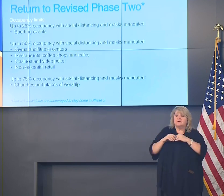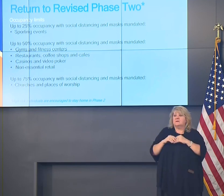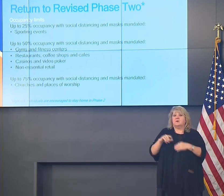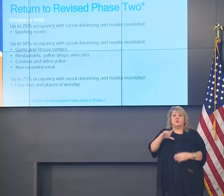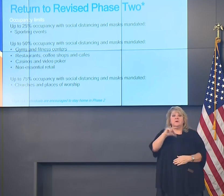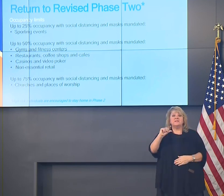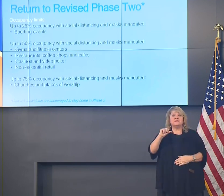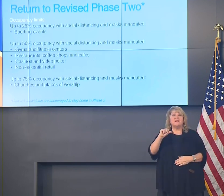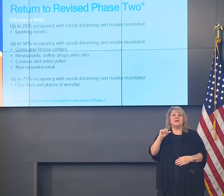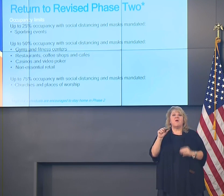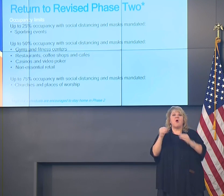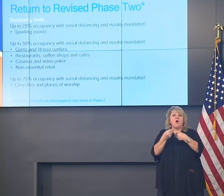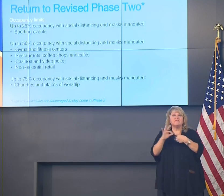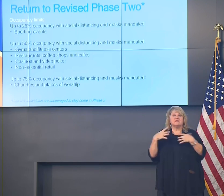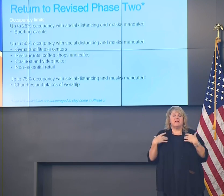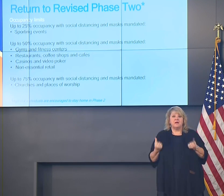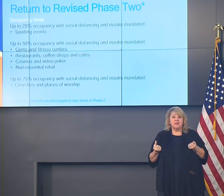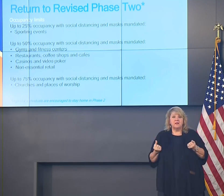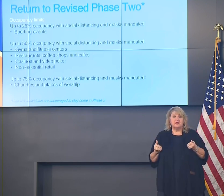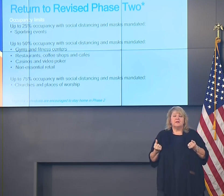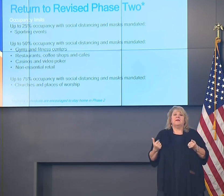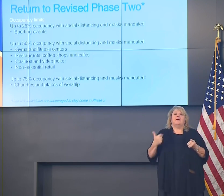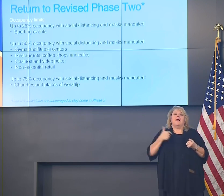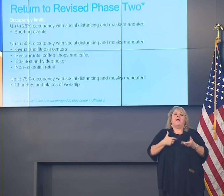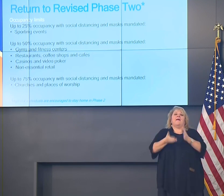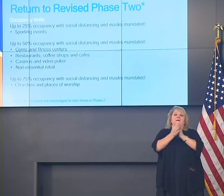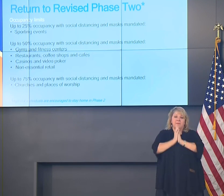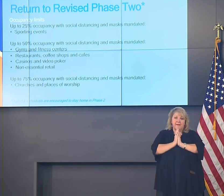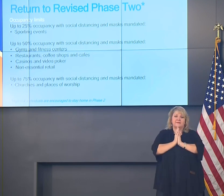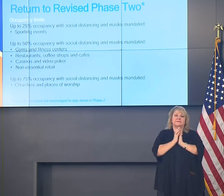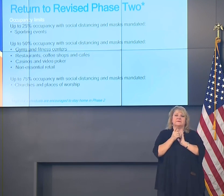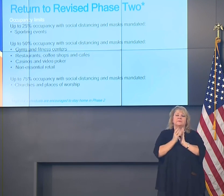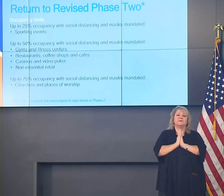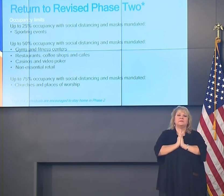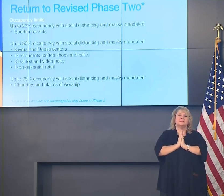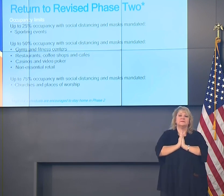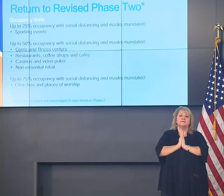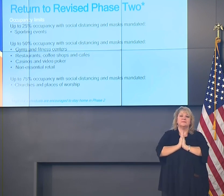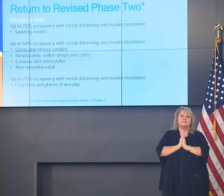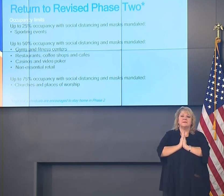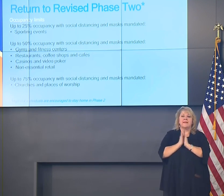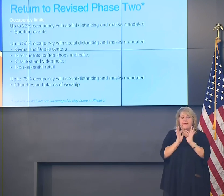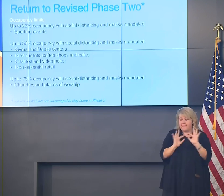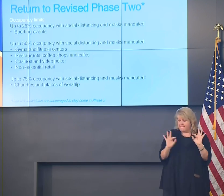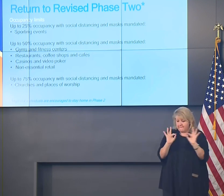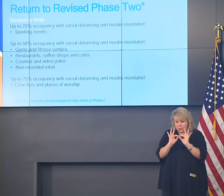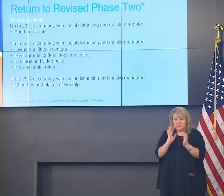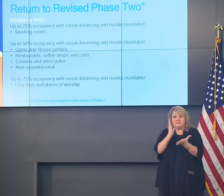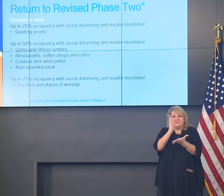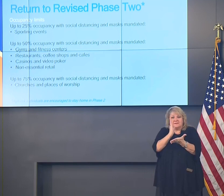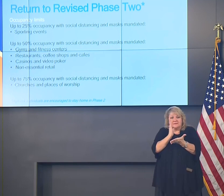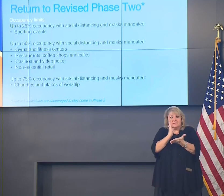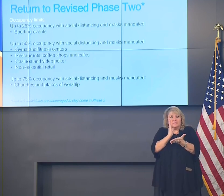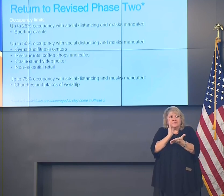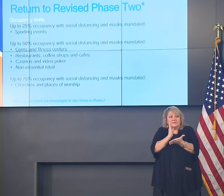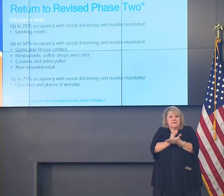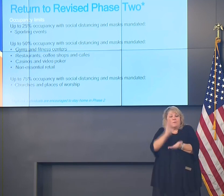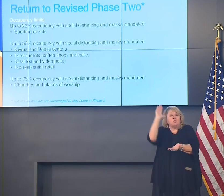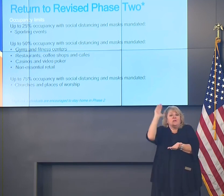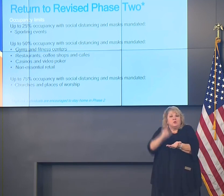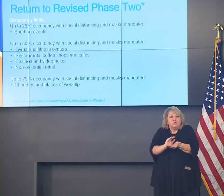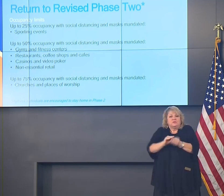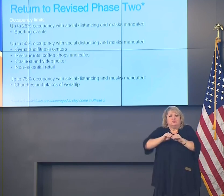Health is recommending. It's what I'm asking you to do. It is imperative that we reduce transmissions. So start planning now